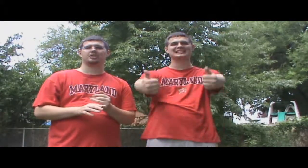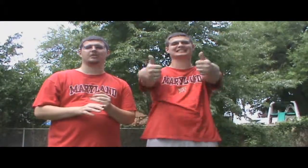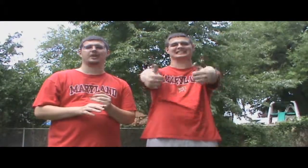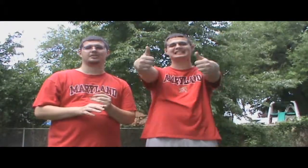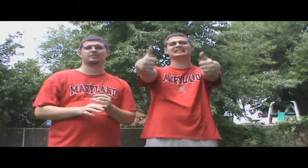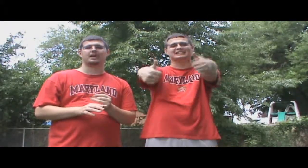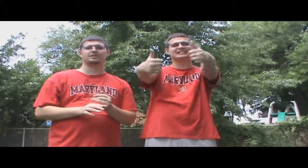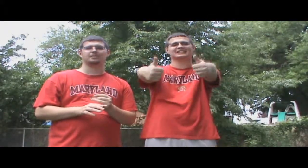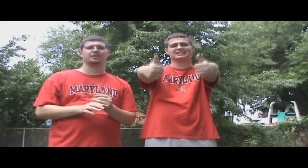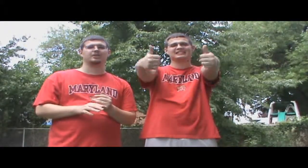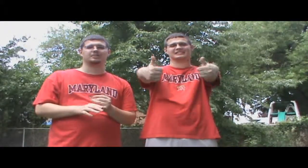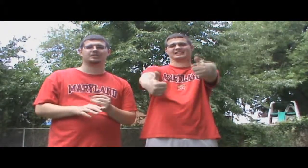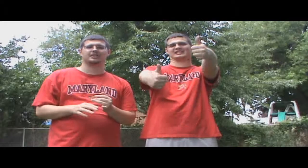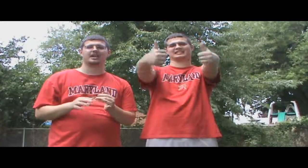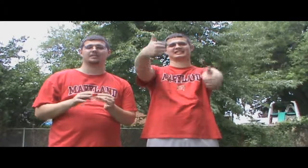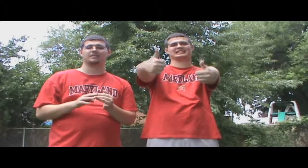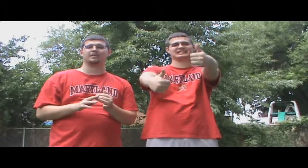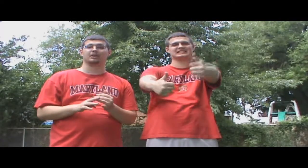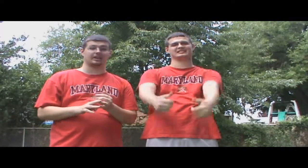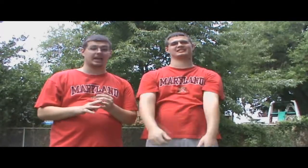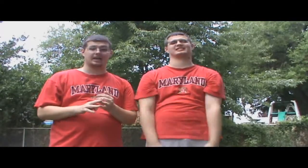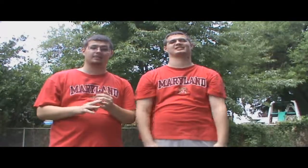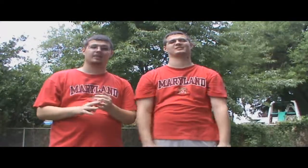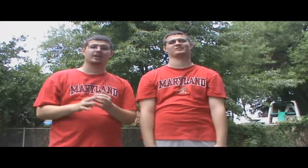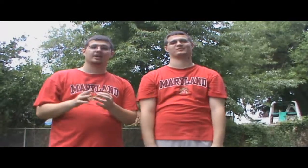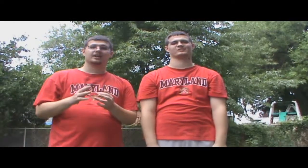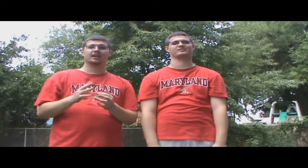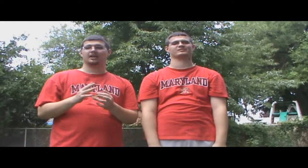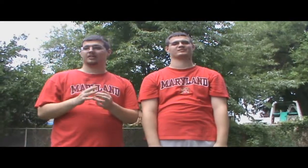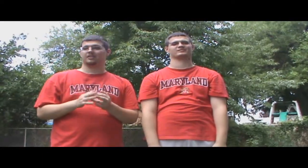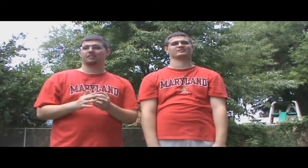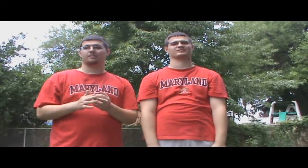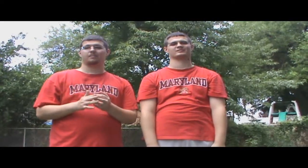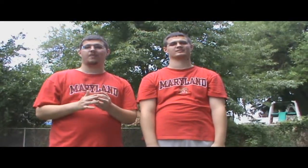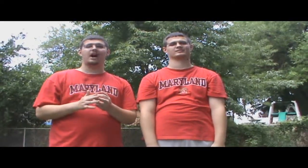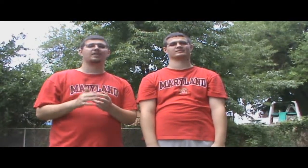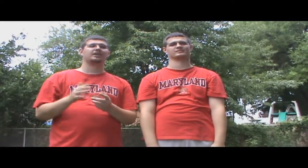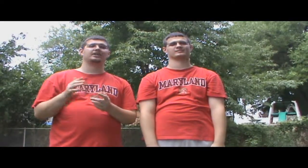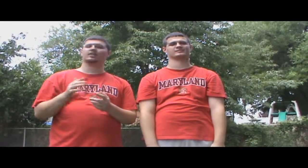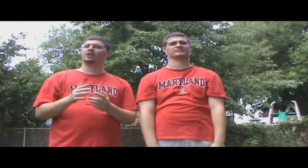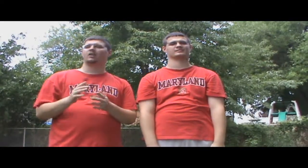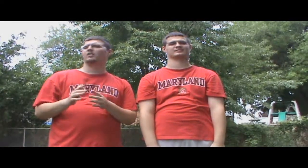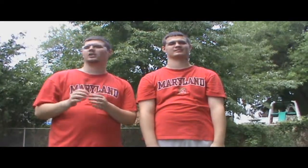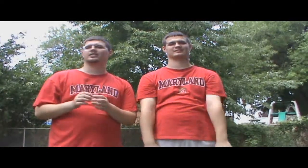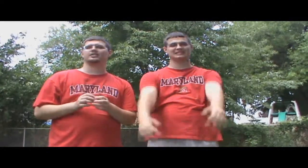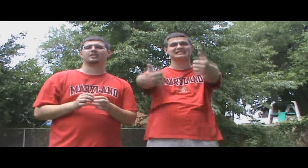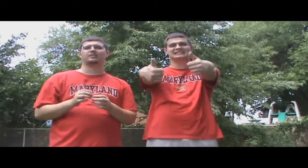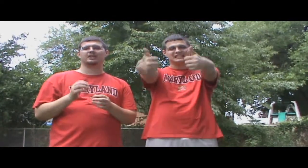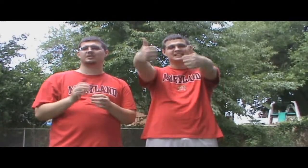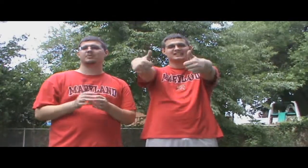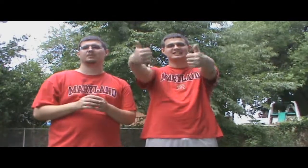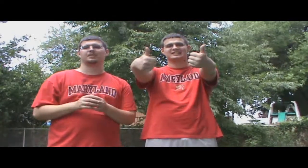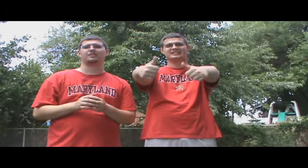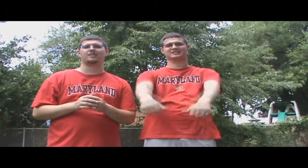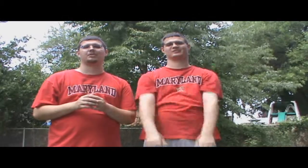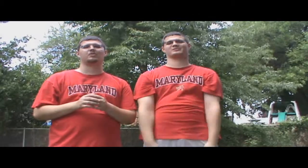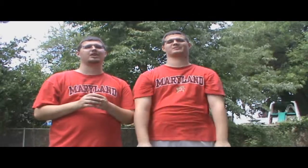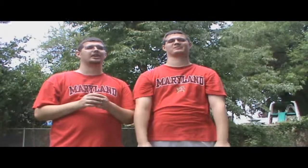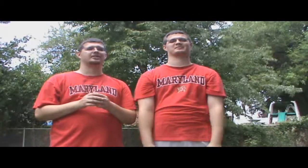the U.S. and possibly Europe doesn't have. They have better games and they're modeling, you know, all the good stuff. But it's mostly a family-oriented.